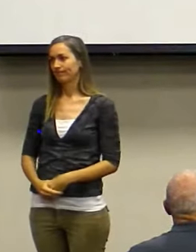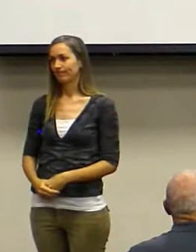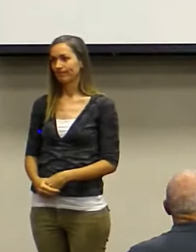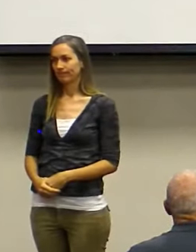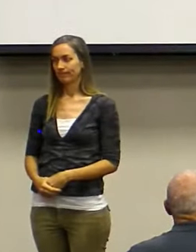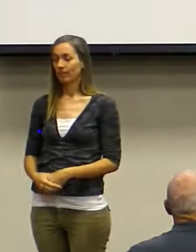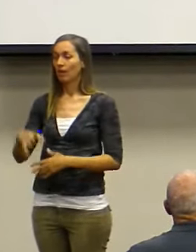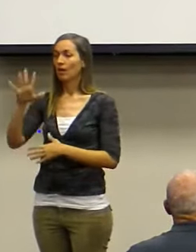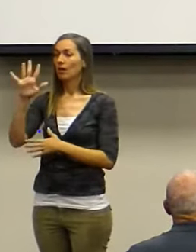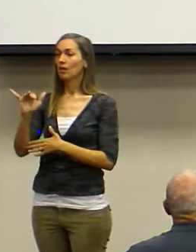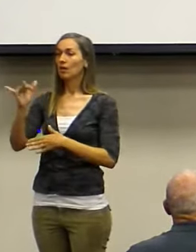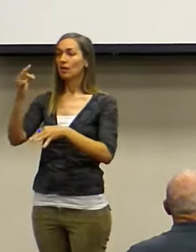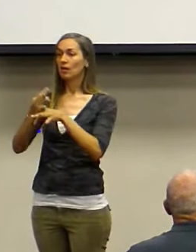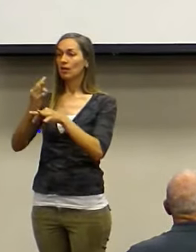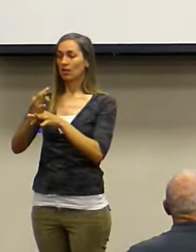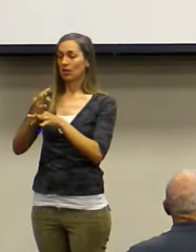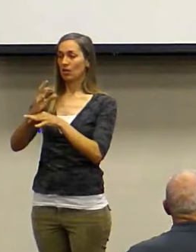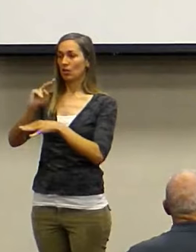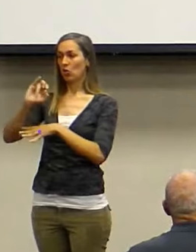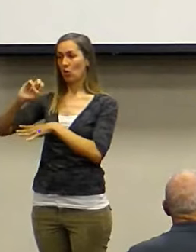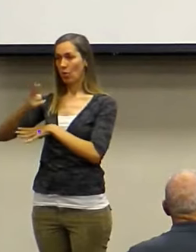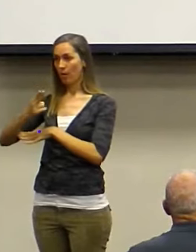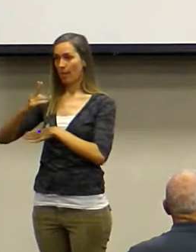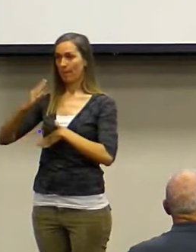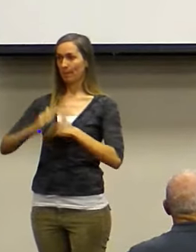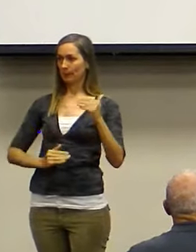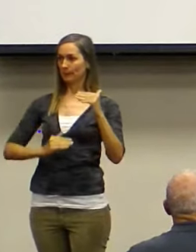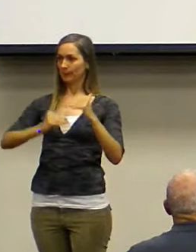By faith, Noah built an ark.